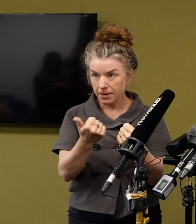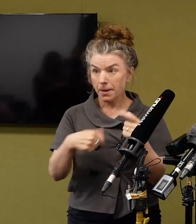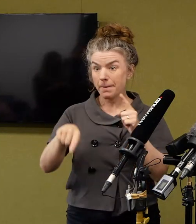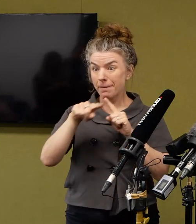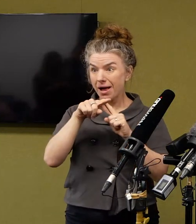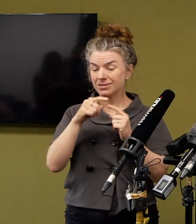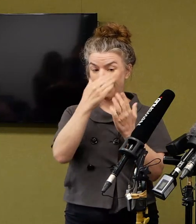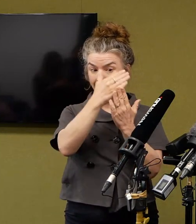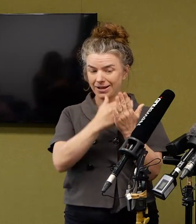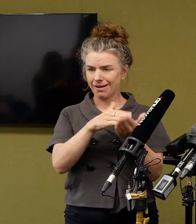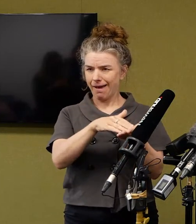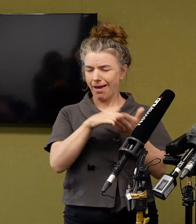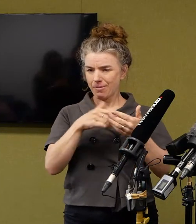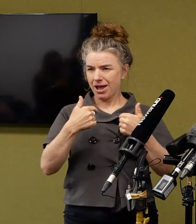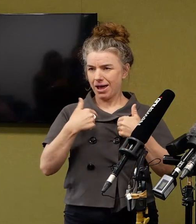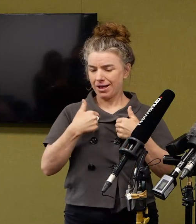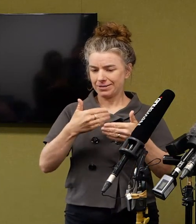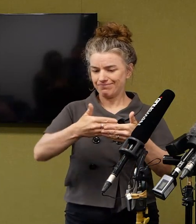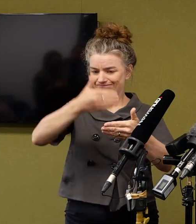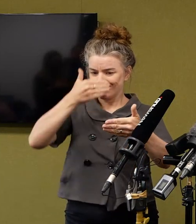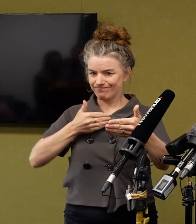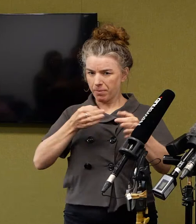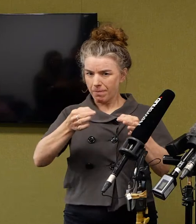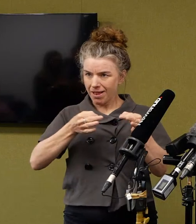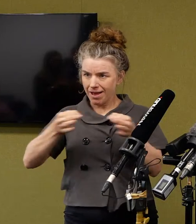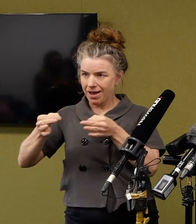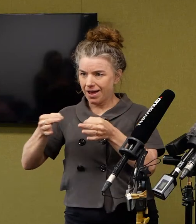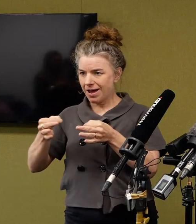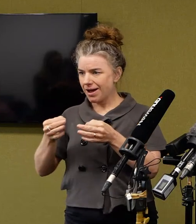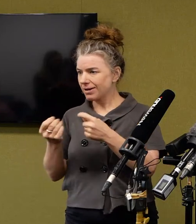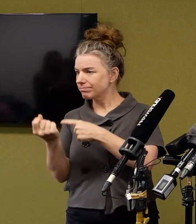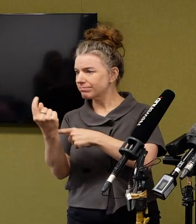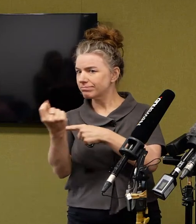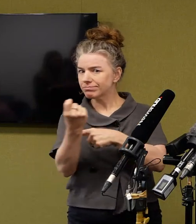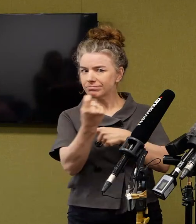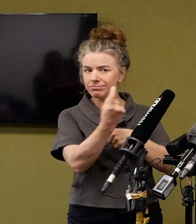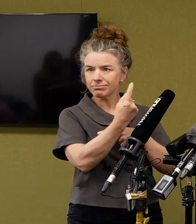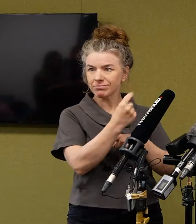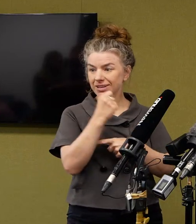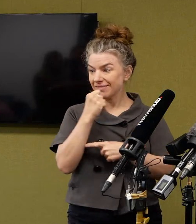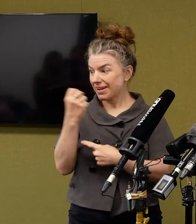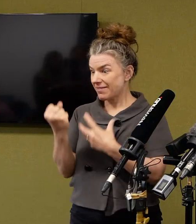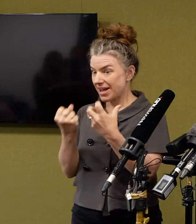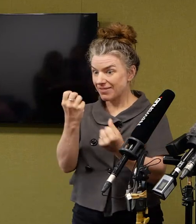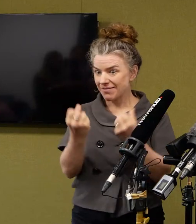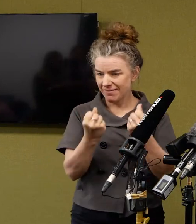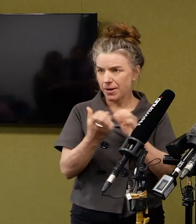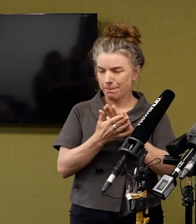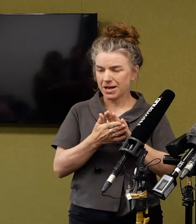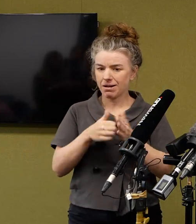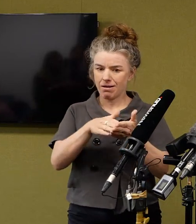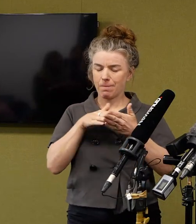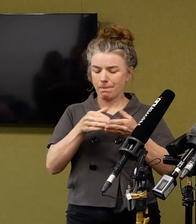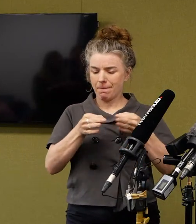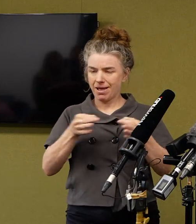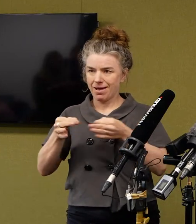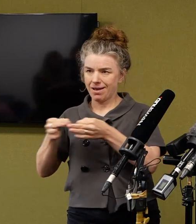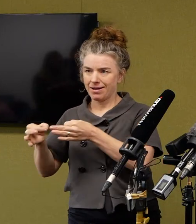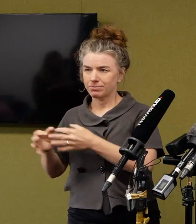get ahead of and plan for any coronavirus infections we may get in New Zealand.